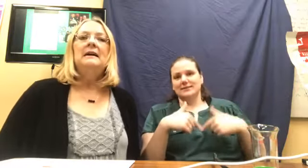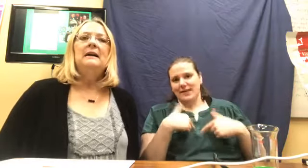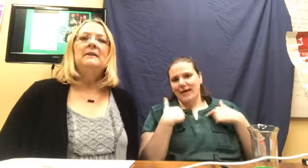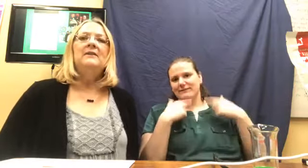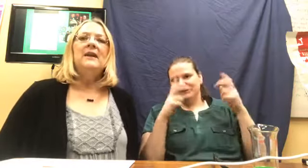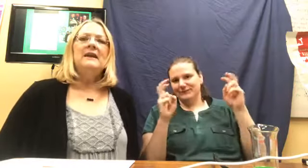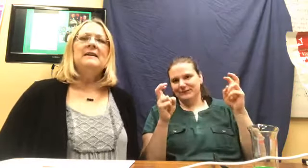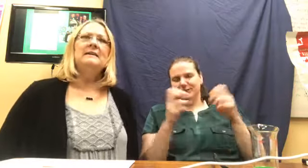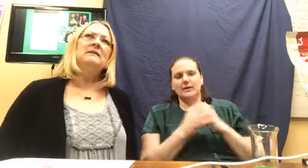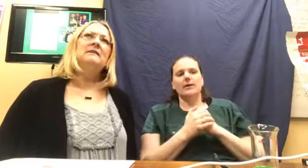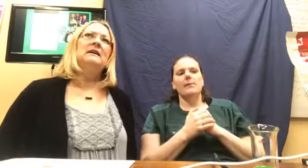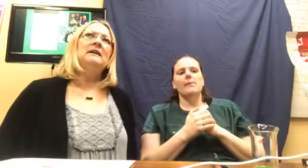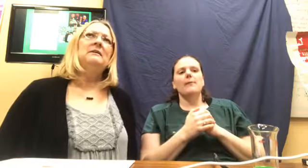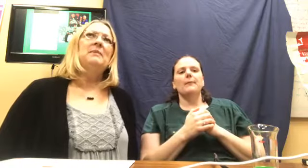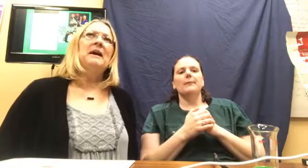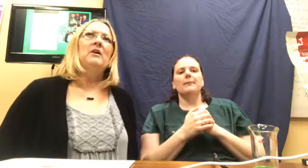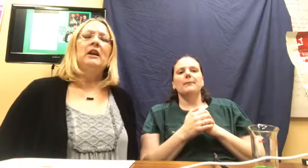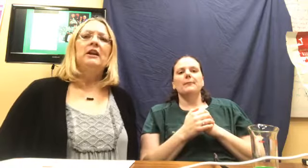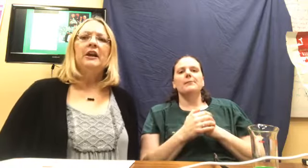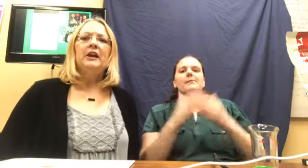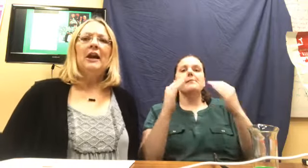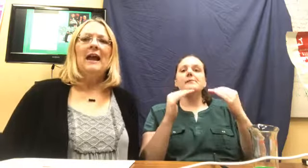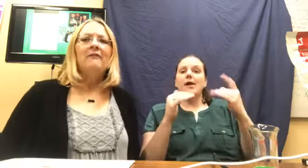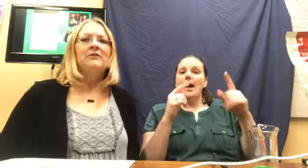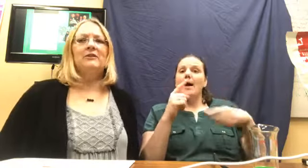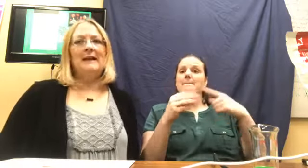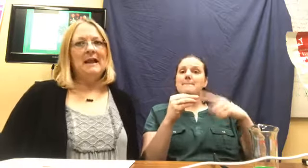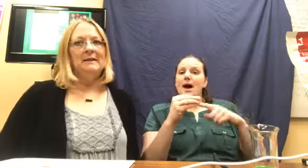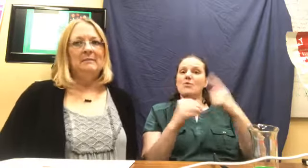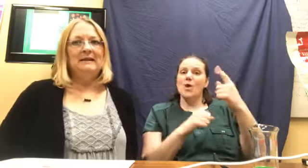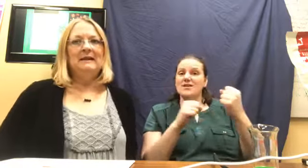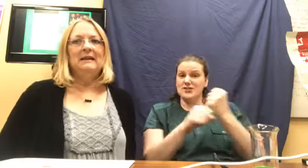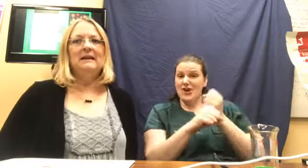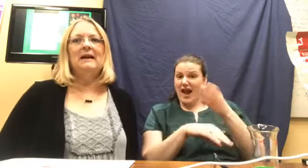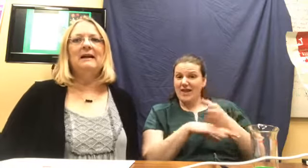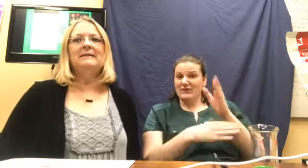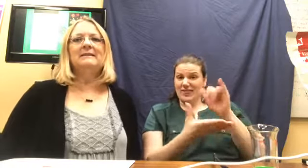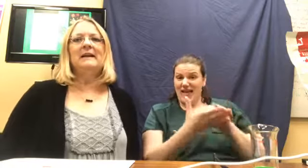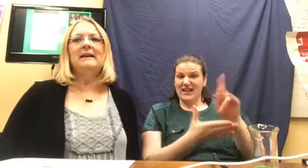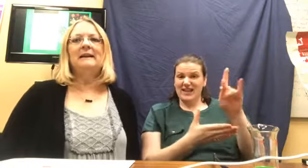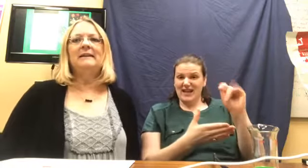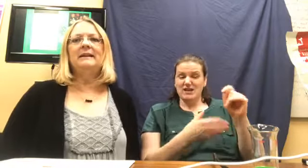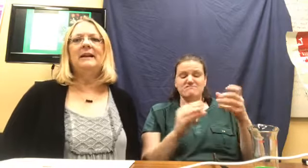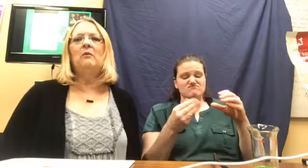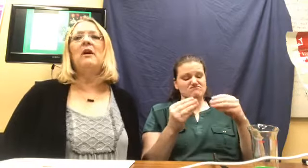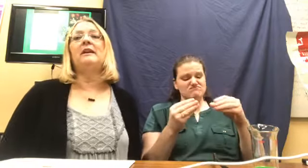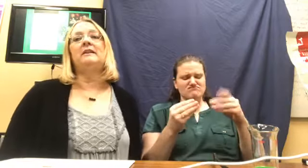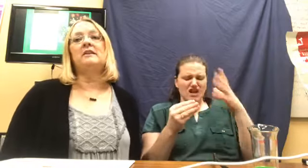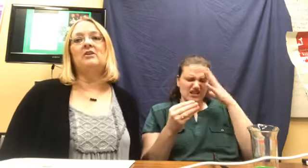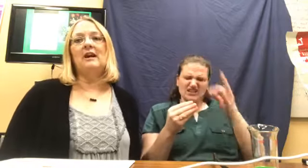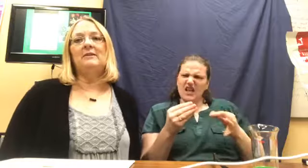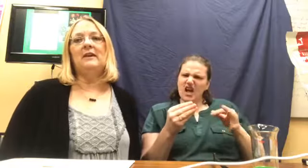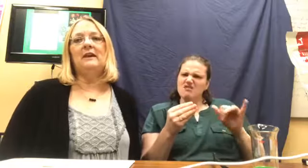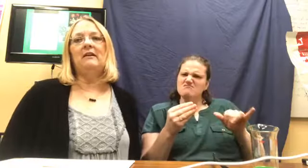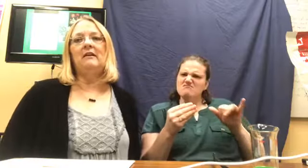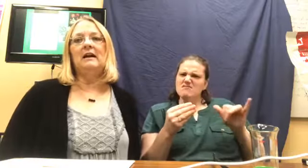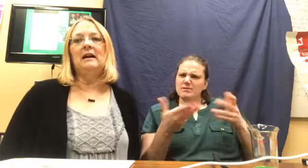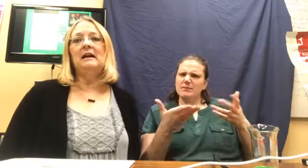Then, about a year after I had my kit, I decided that I wanted to try their, uh,